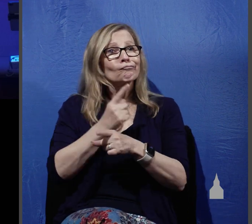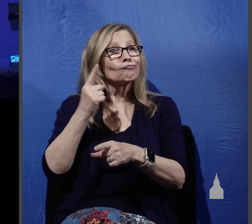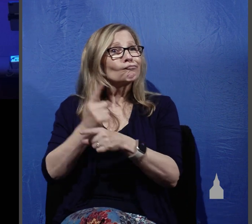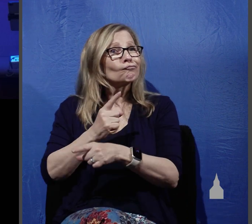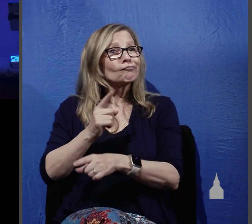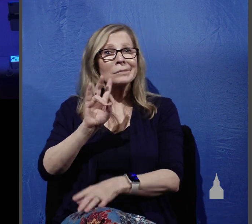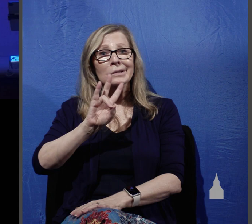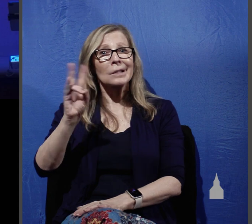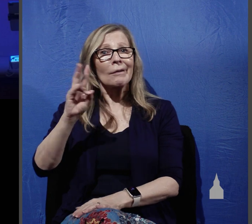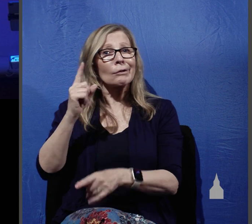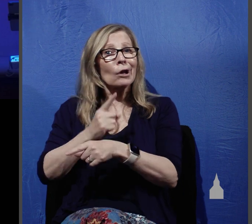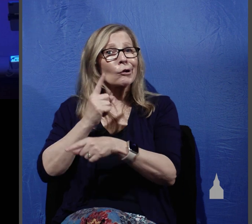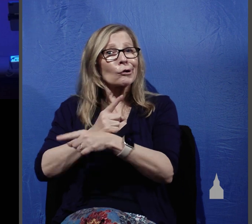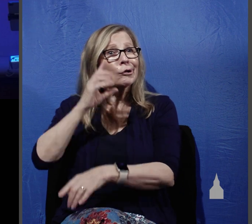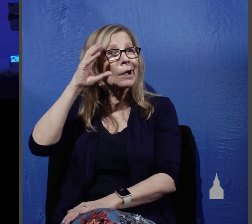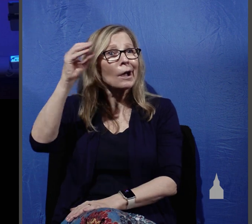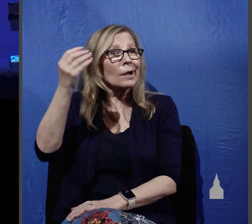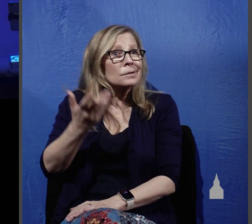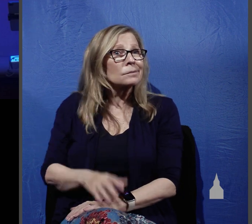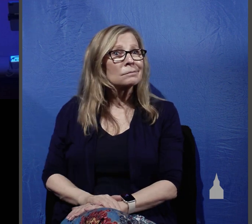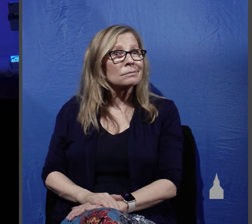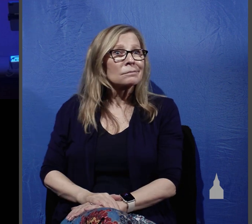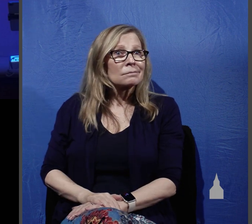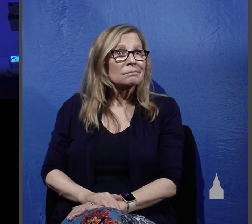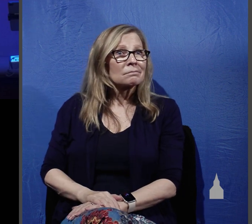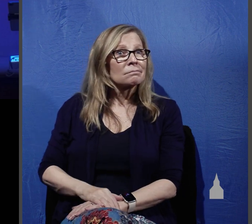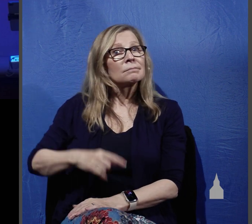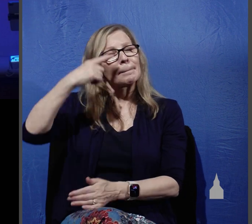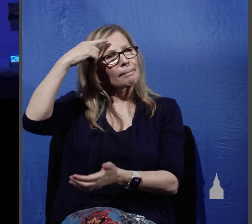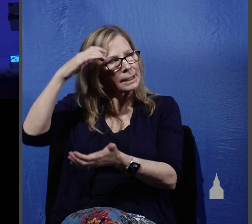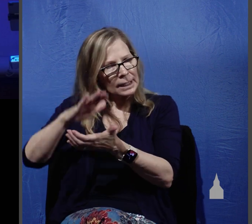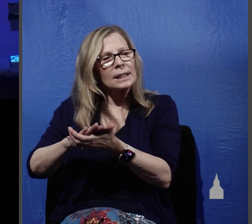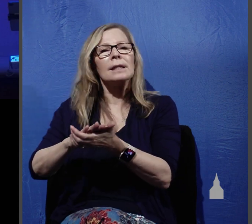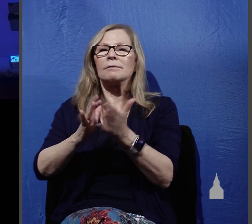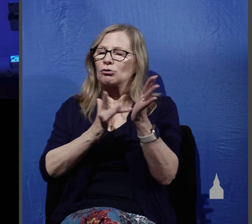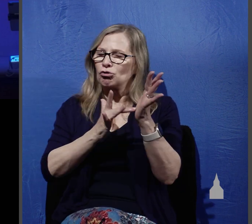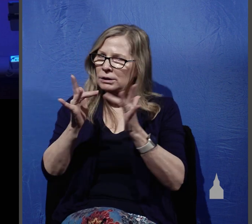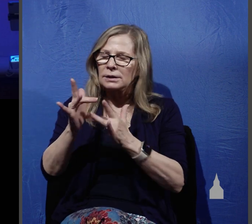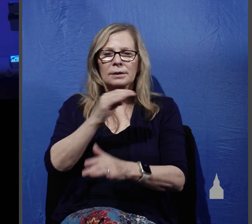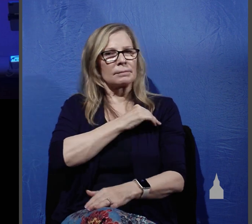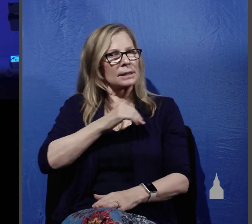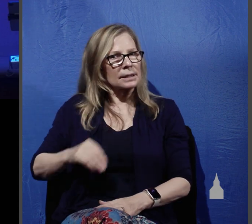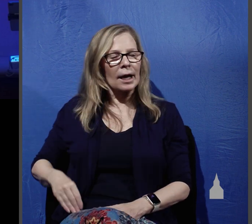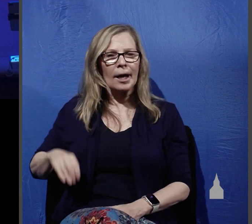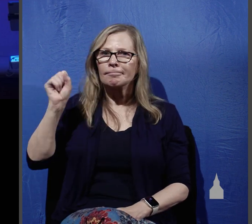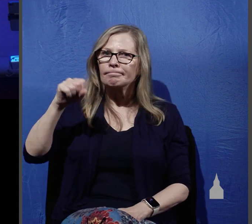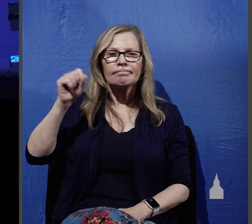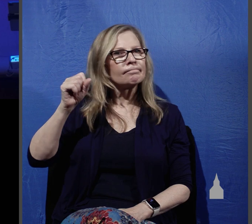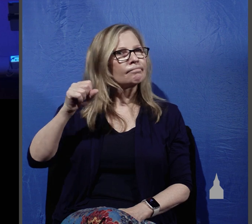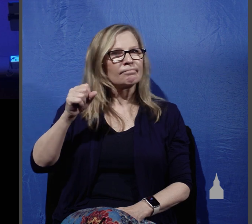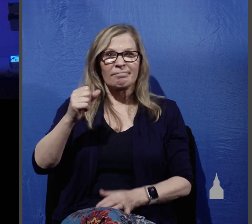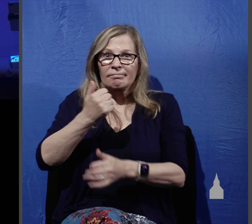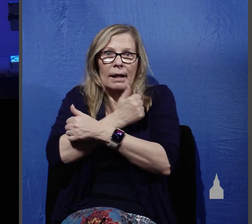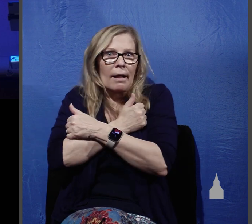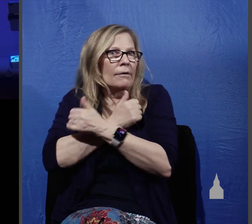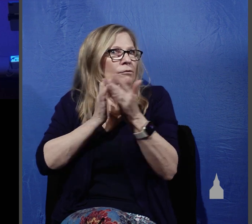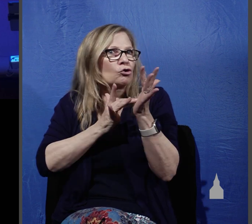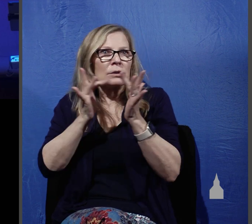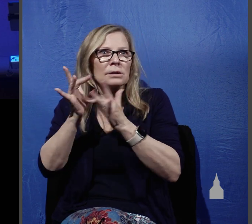ordinary guys who believed that Jesus was the Messiah. There were men who loved him, men who therefore